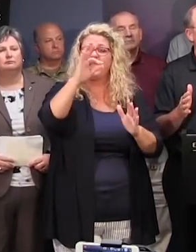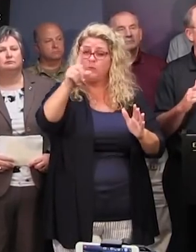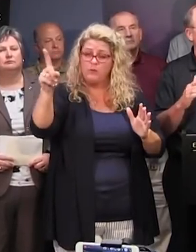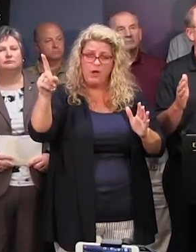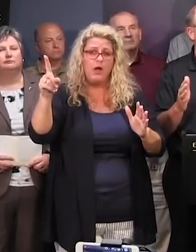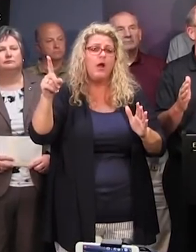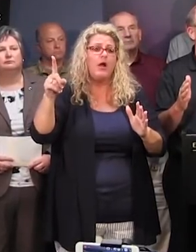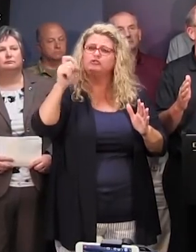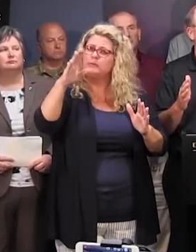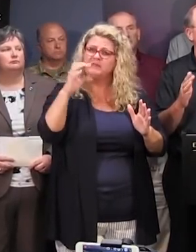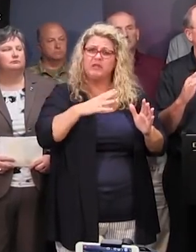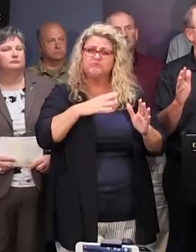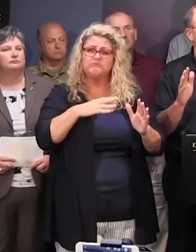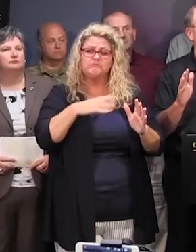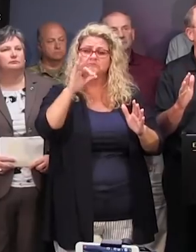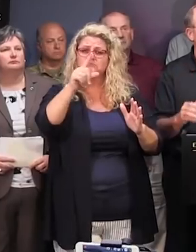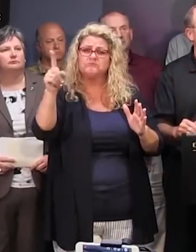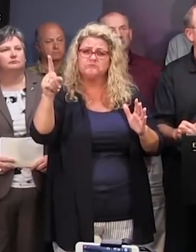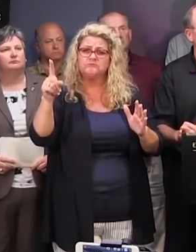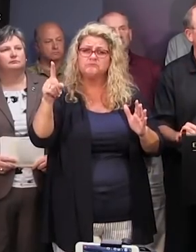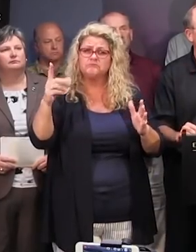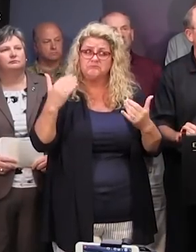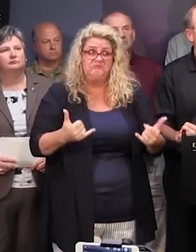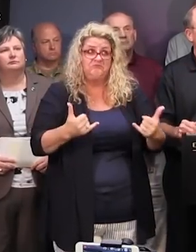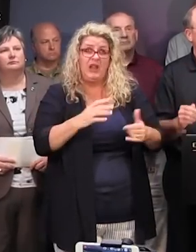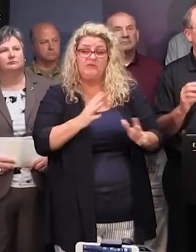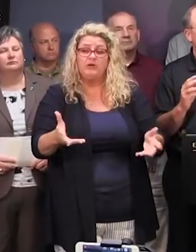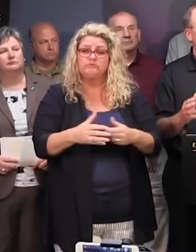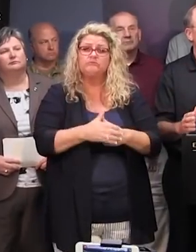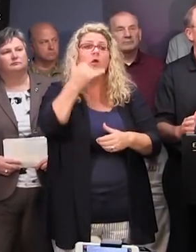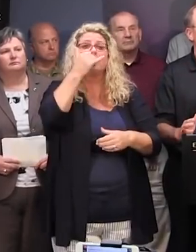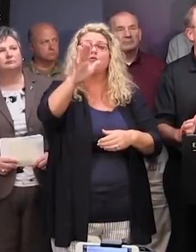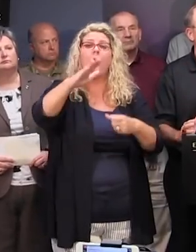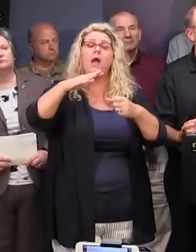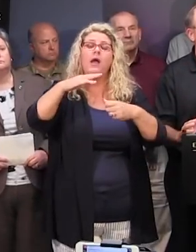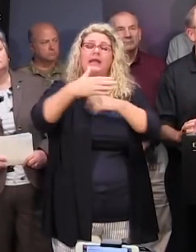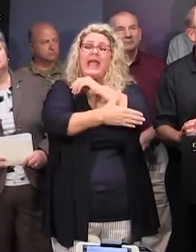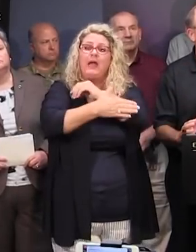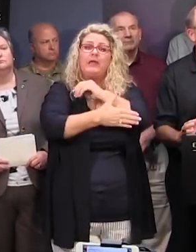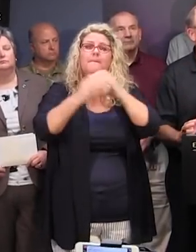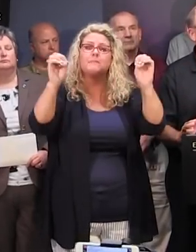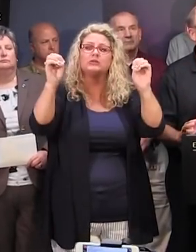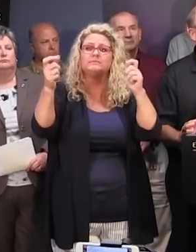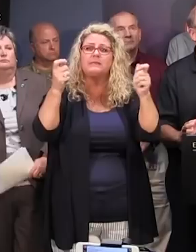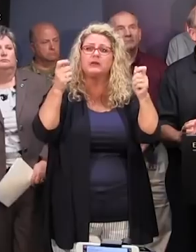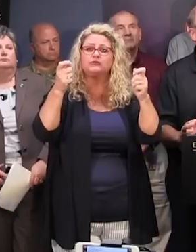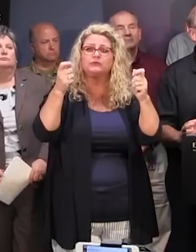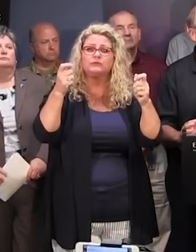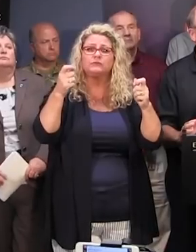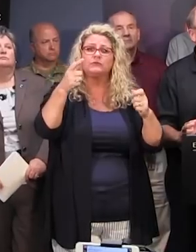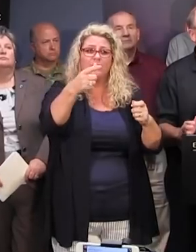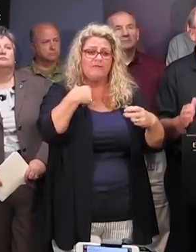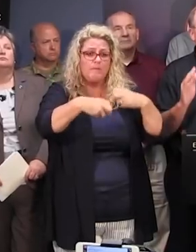911, you know, should be operational. It's all operational right now. You can call your County Emergency Manager if you, you know, if you feel like